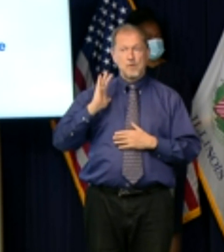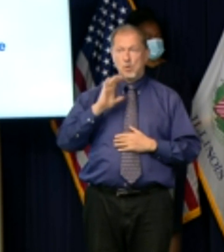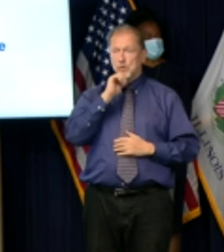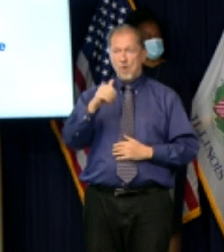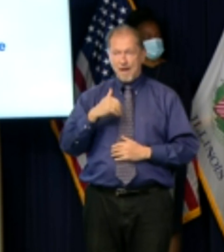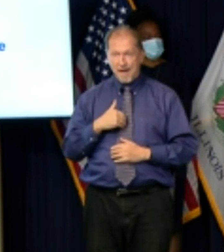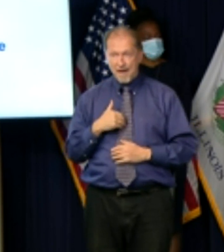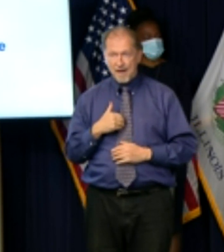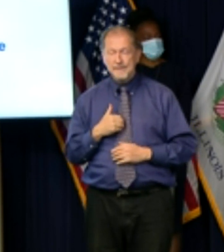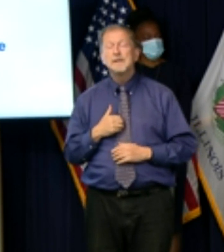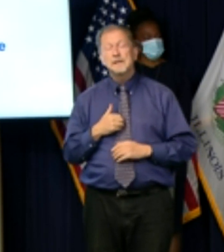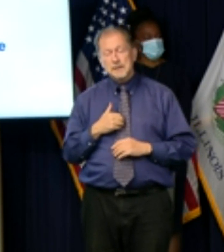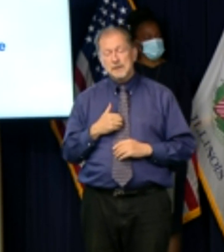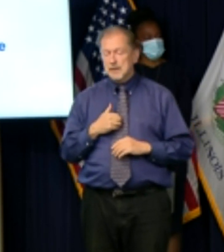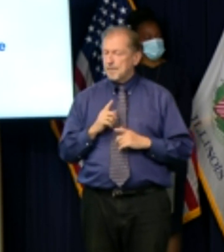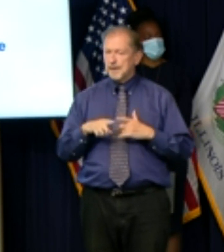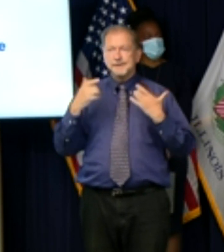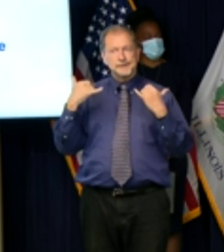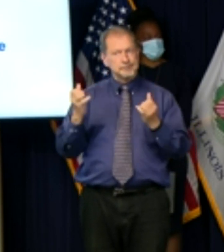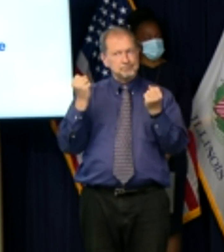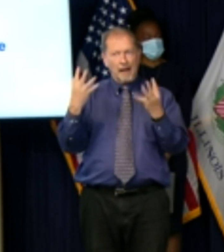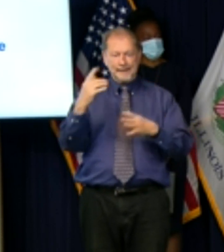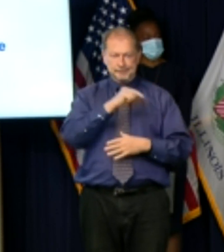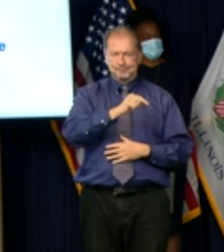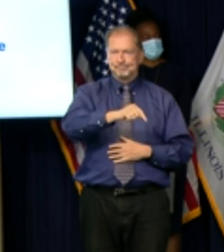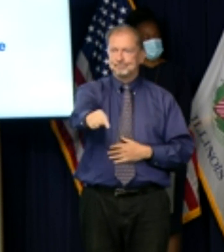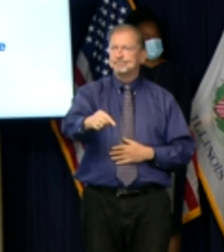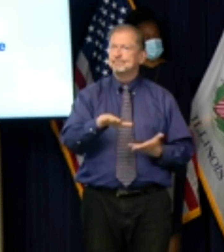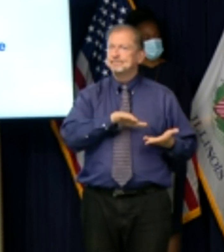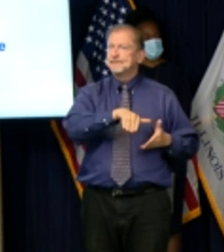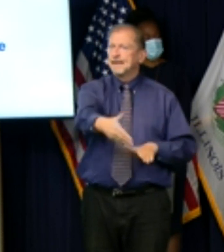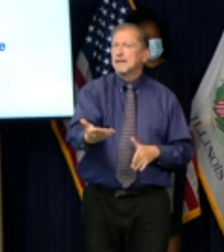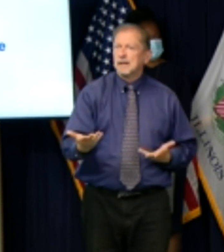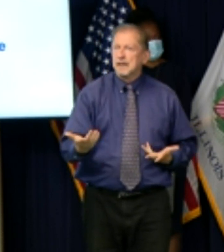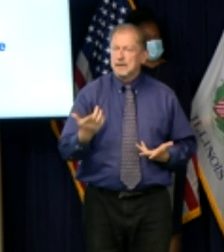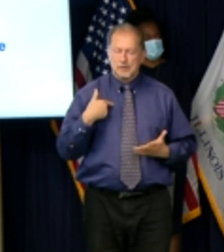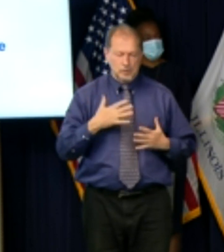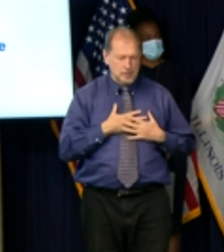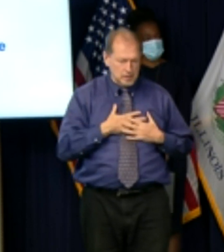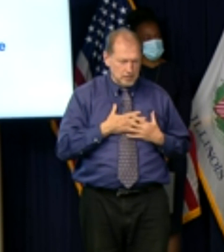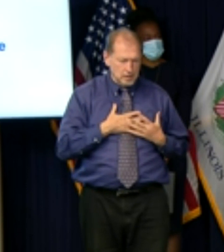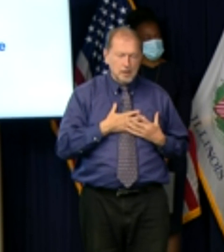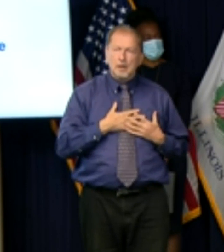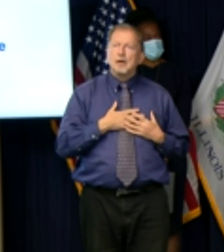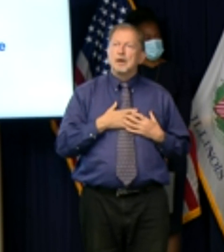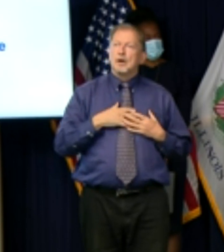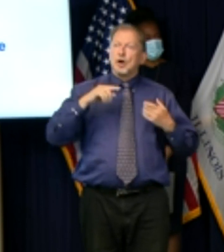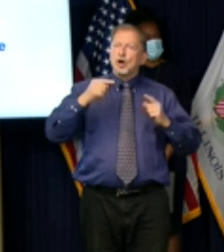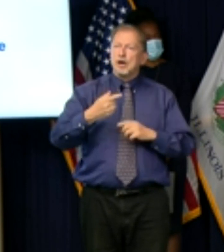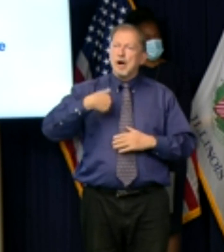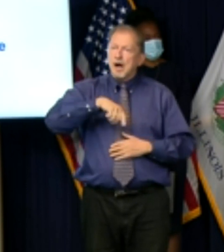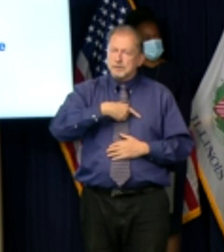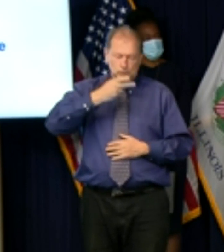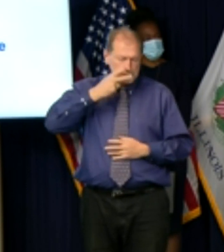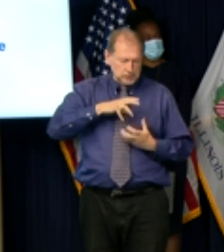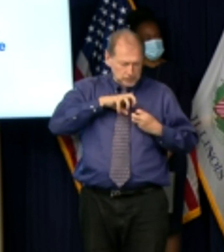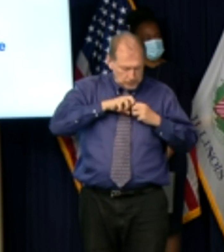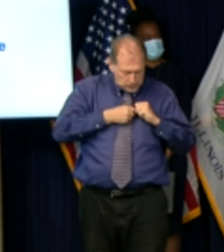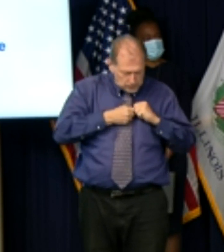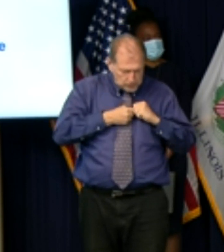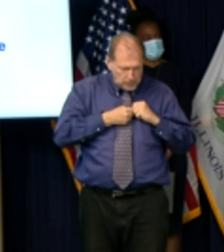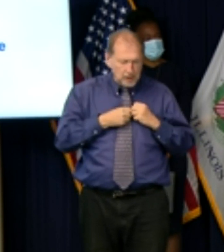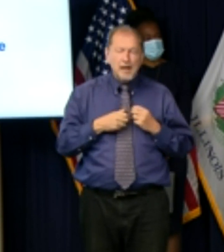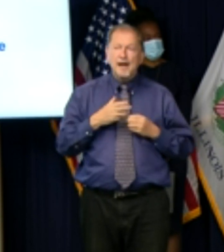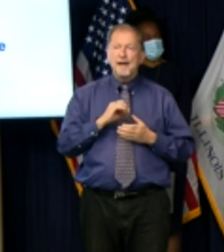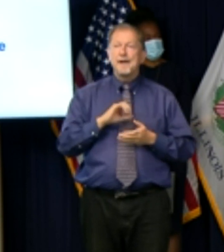so that's a huge blessing in itself but still you know unfortunately this is often a battle between